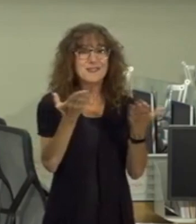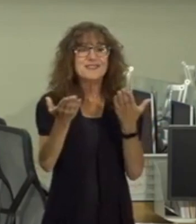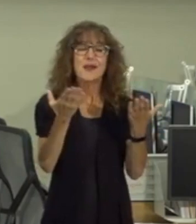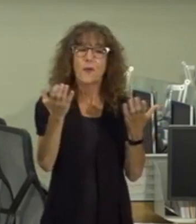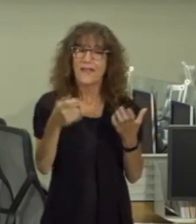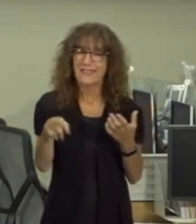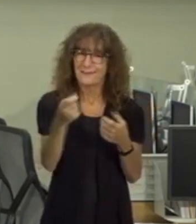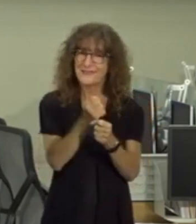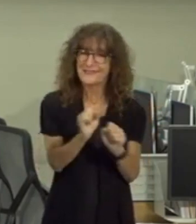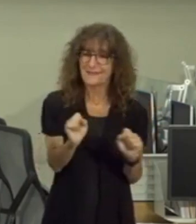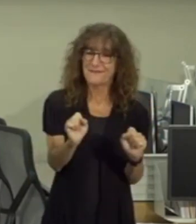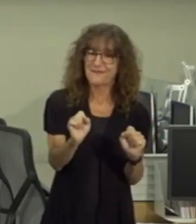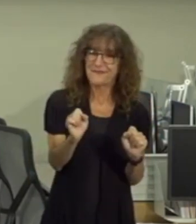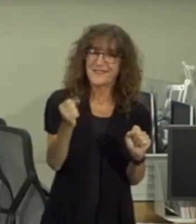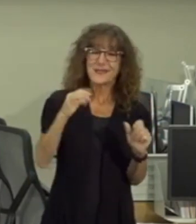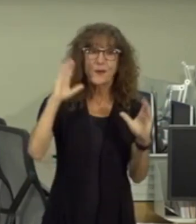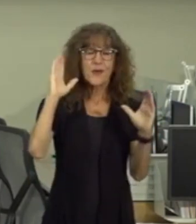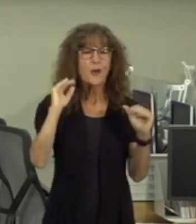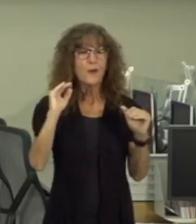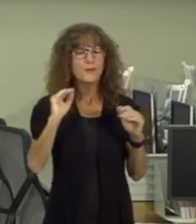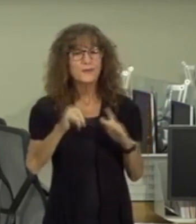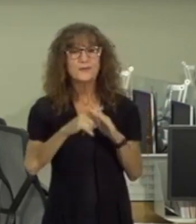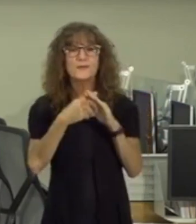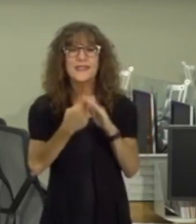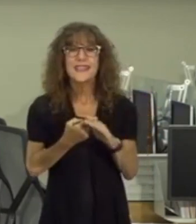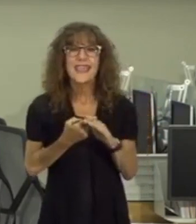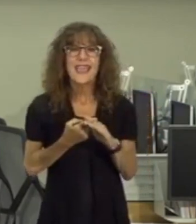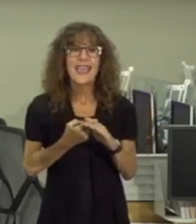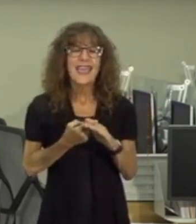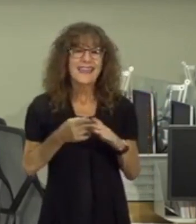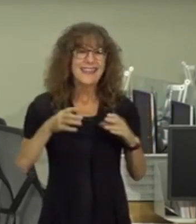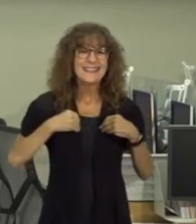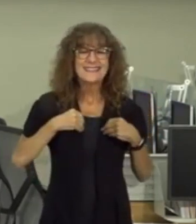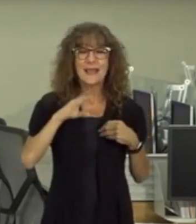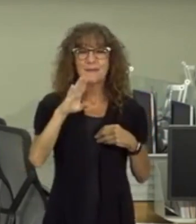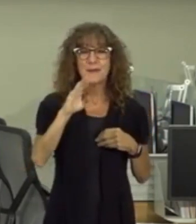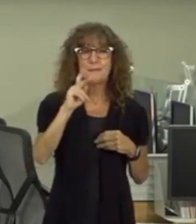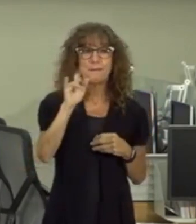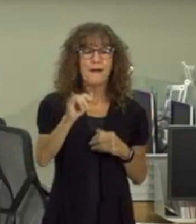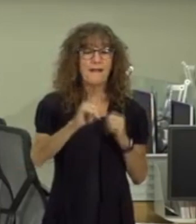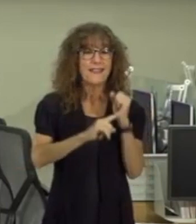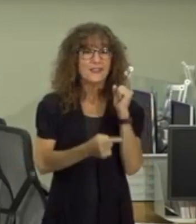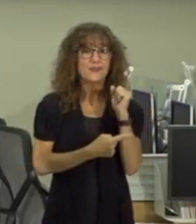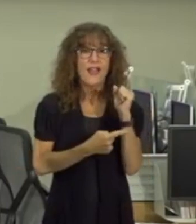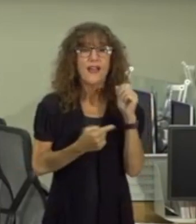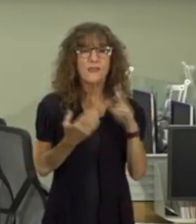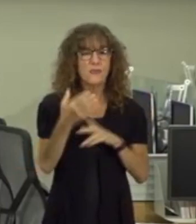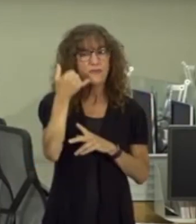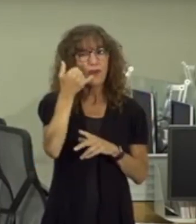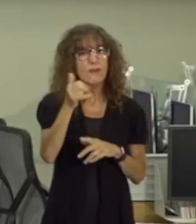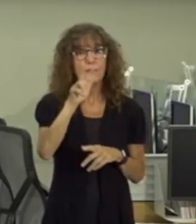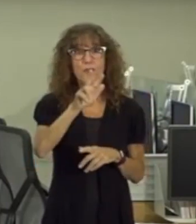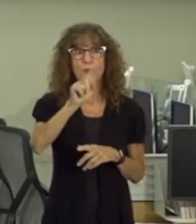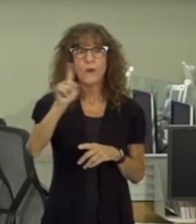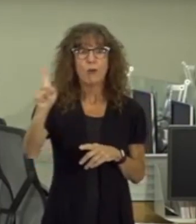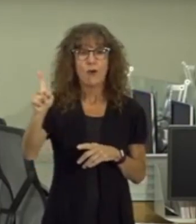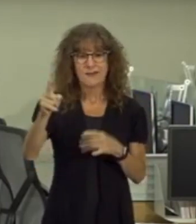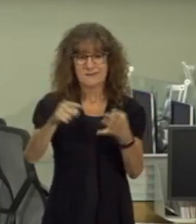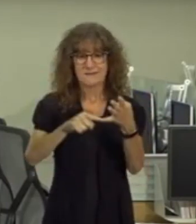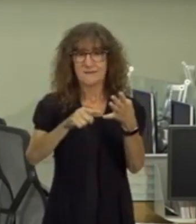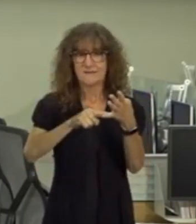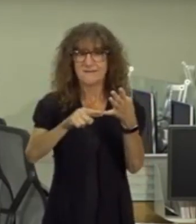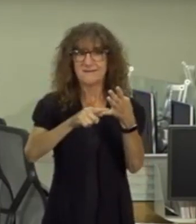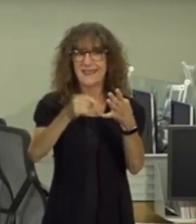safe and so we hope to begin taking bulky trash pickups through 3-1-1 by the end of this month we are